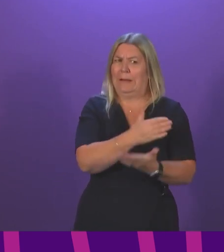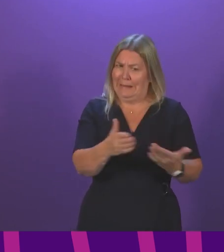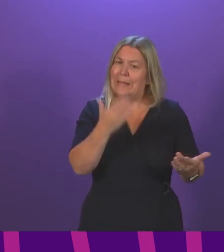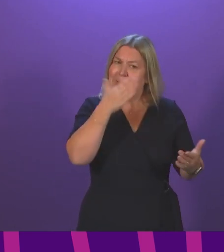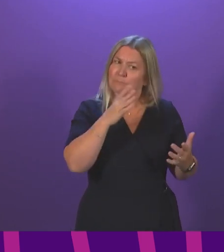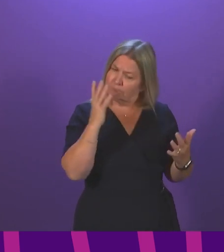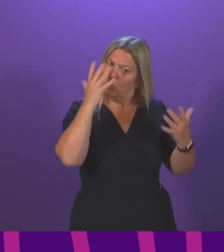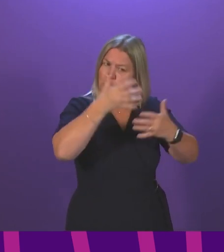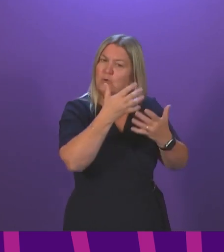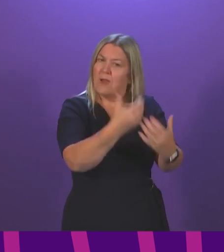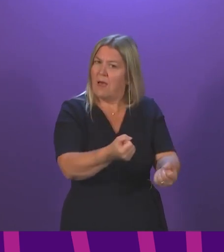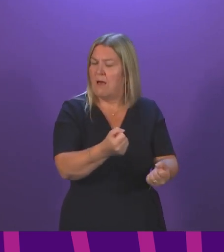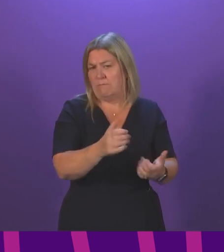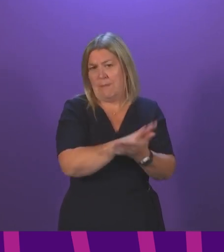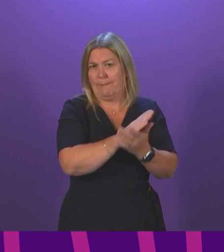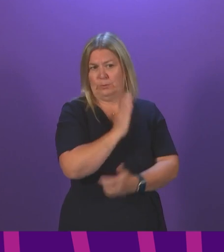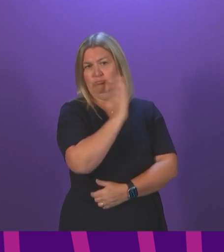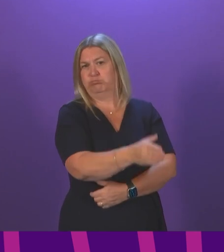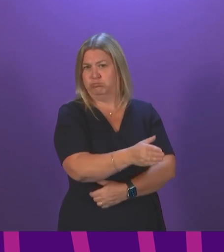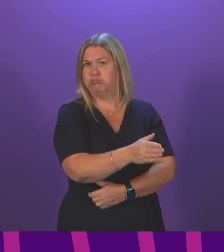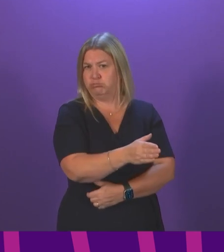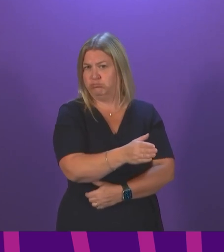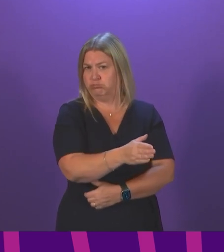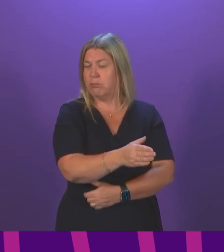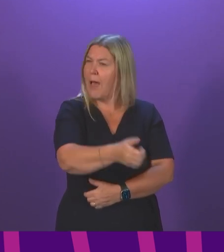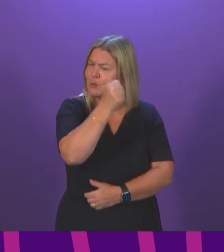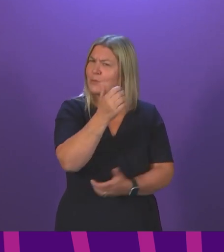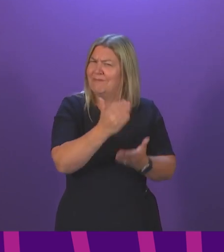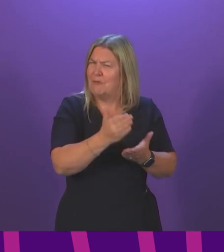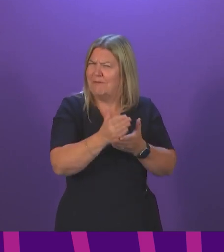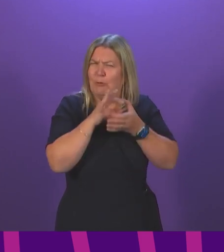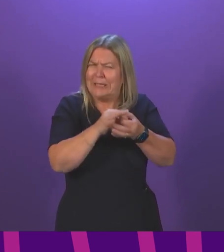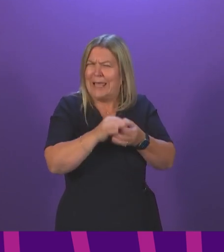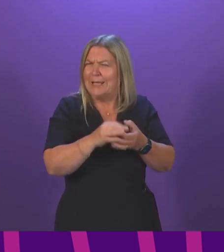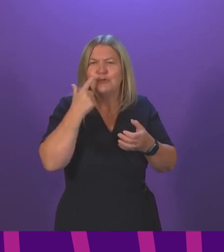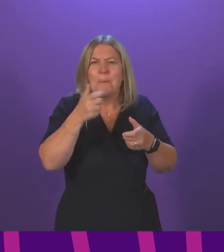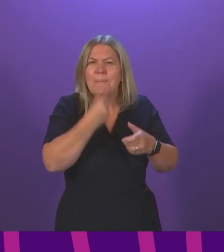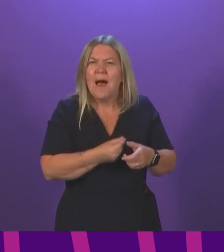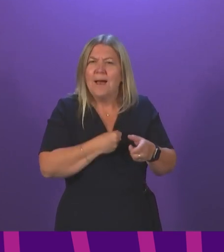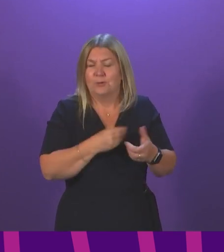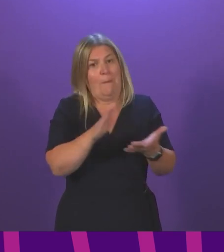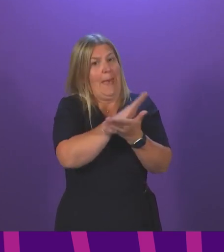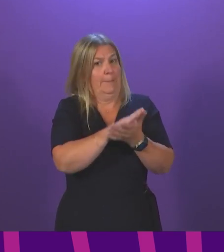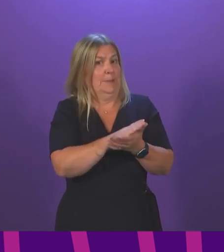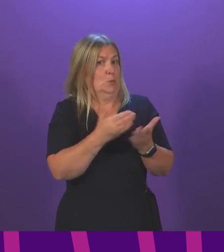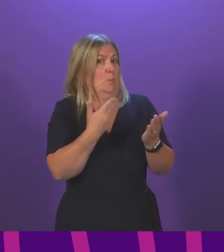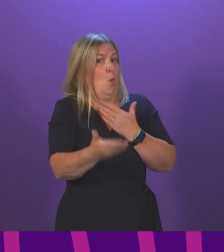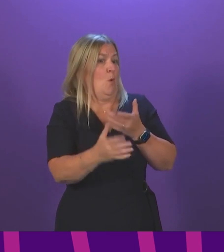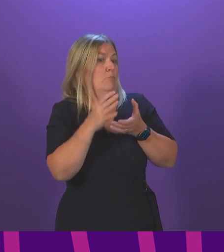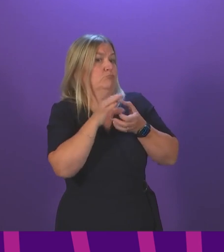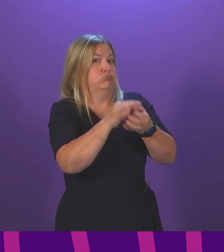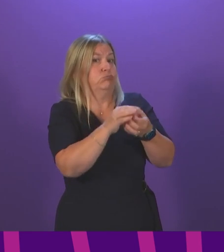concerns there and it certainly reflects my memory of him as a very engaged young man. So, I'd be very happy to have a further discussion with him directly.